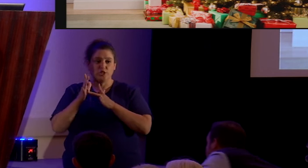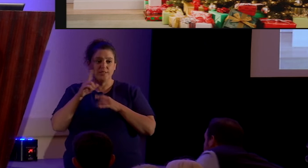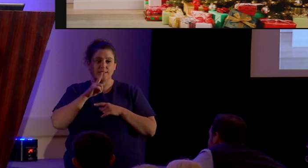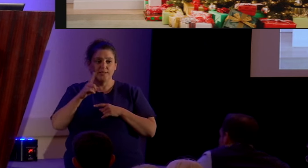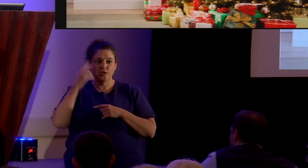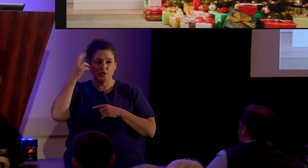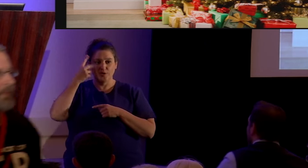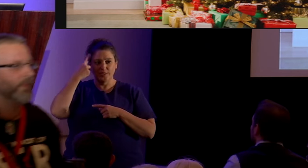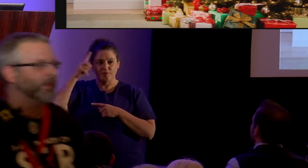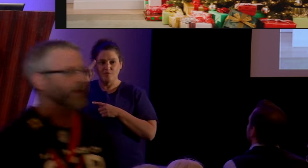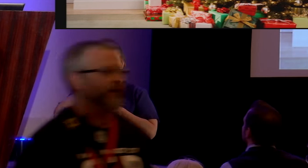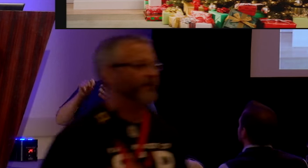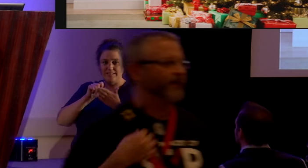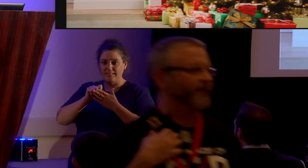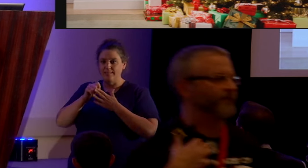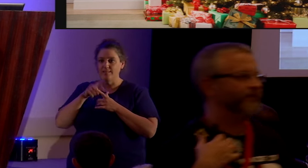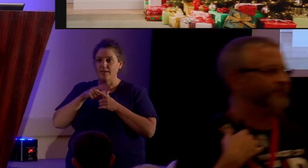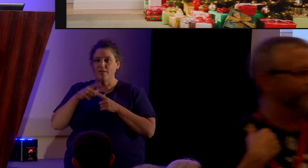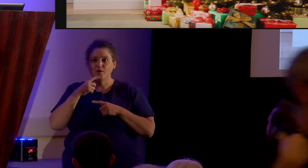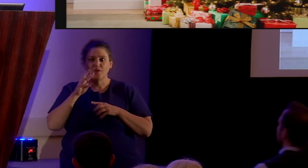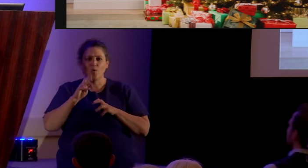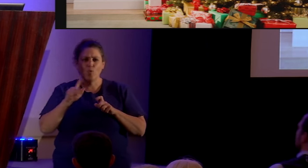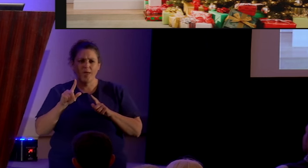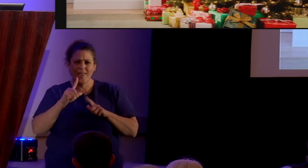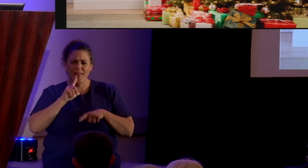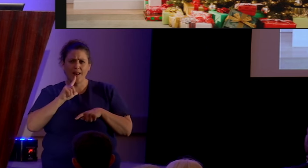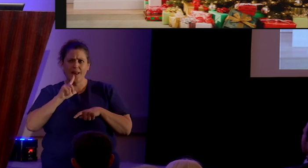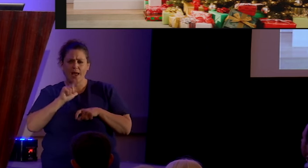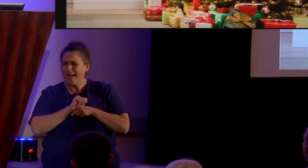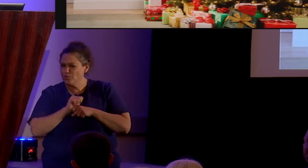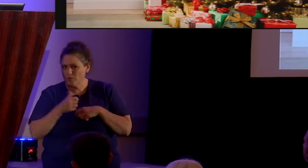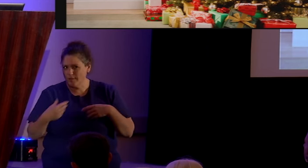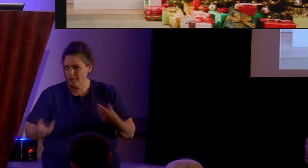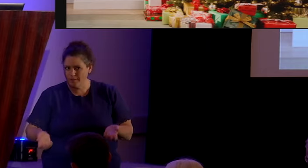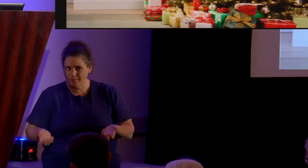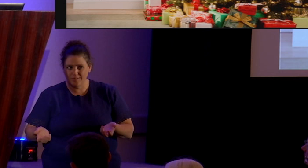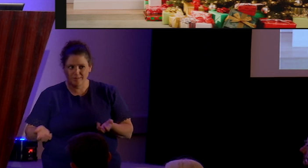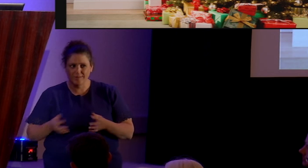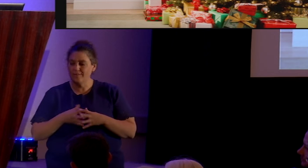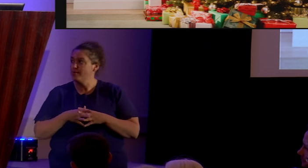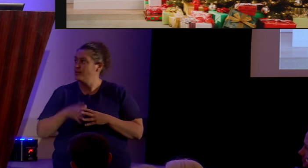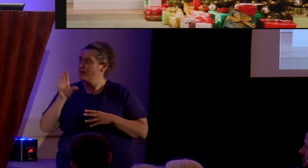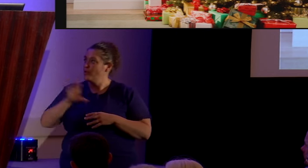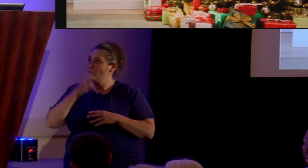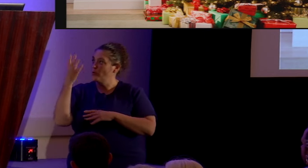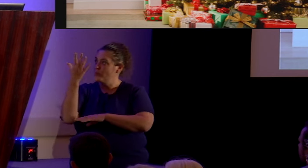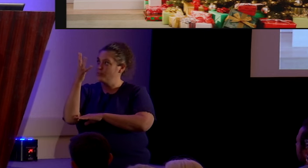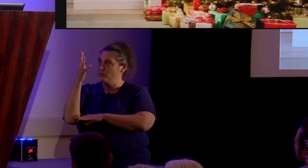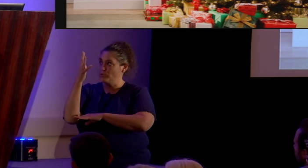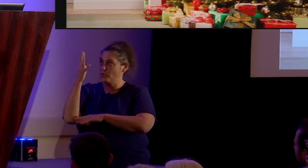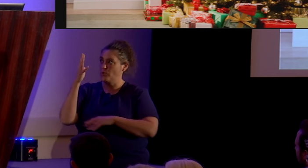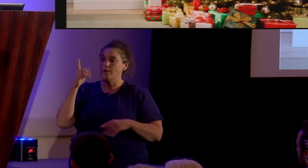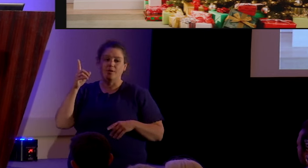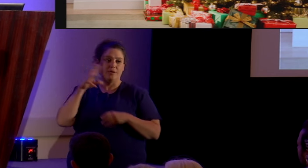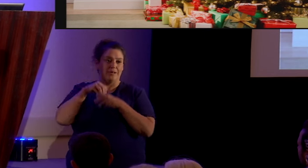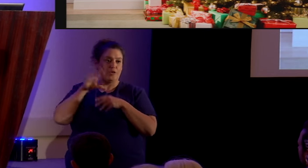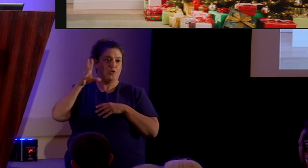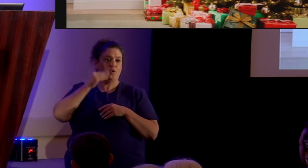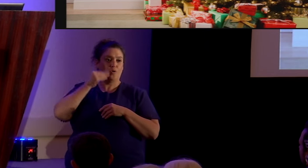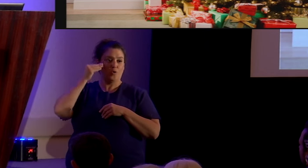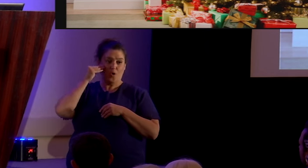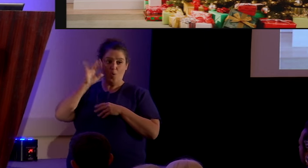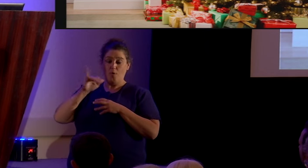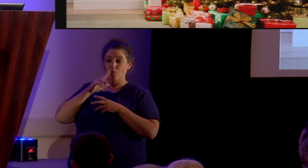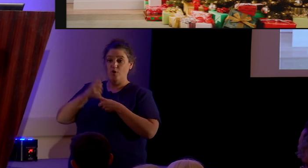for the season. then you say, well actually, Christmas tree you have up in your home on your